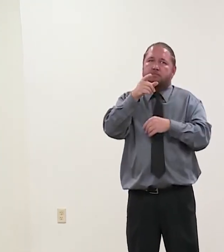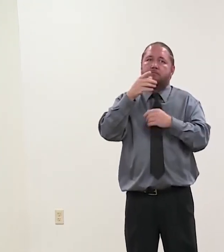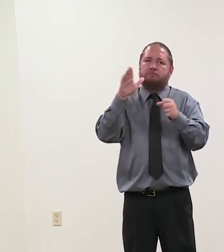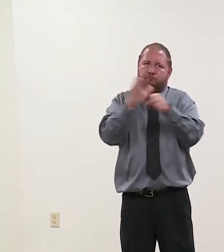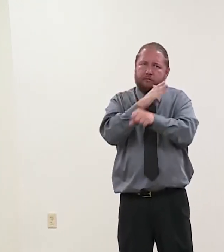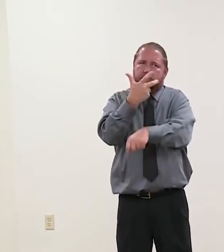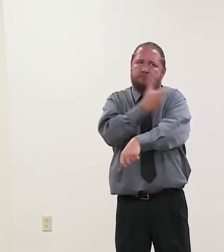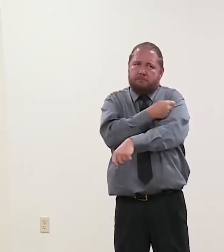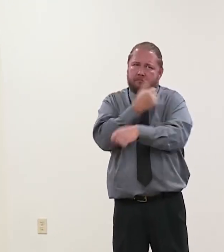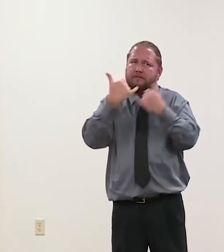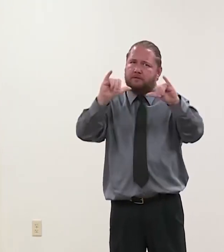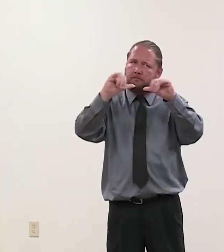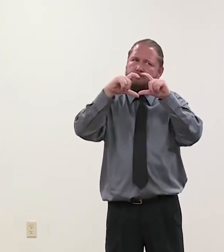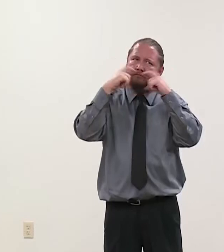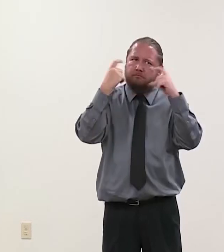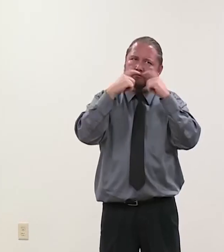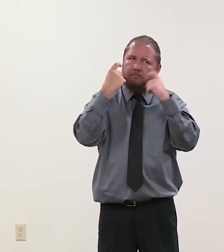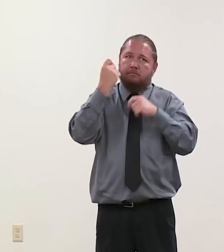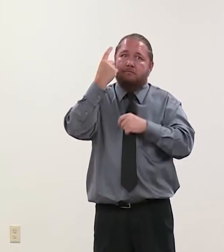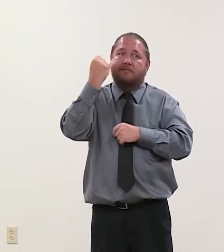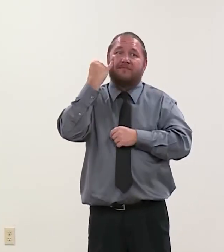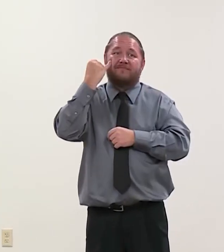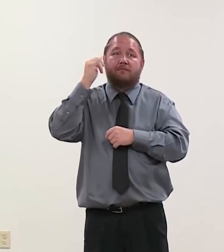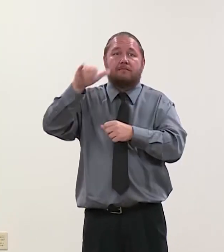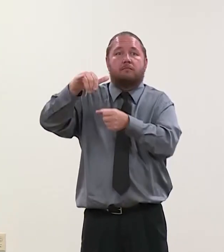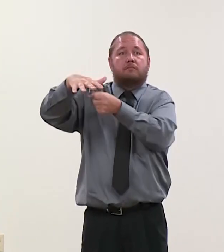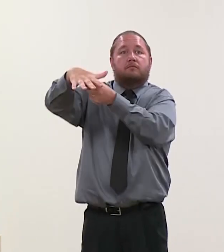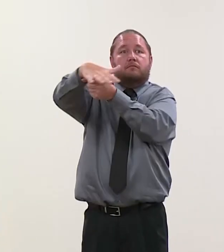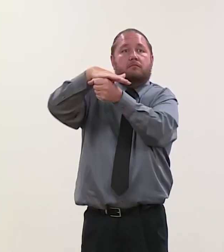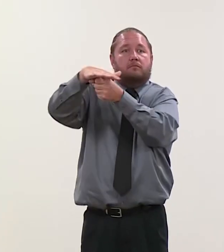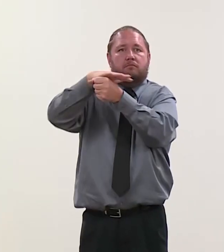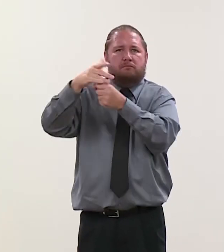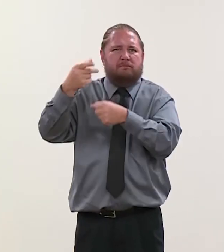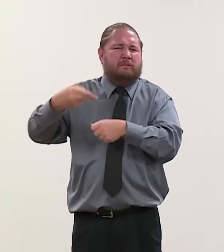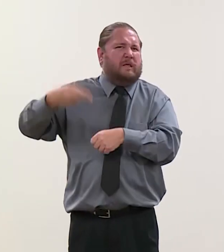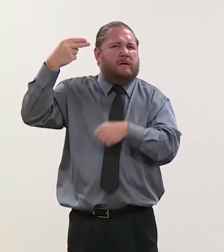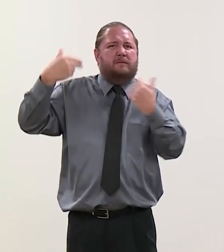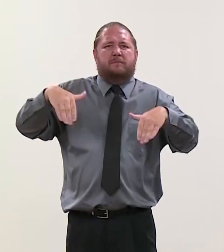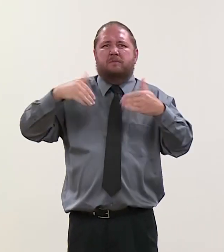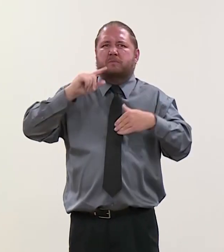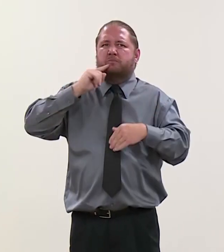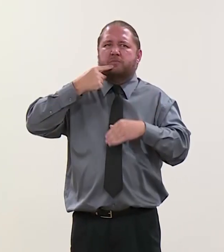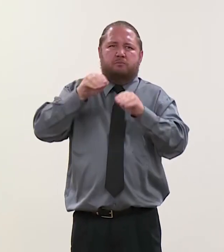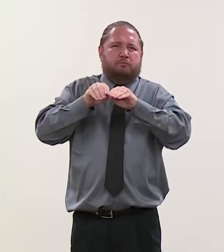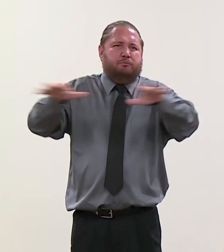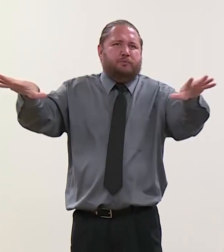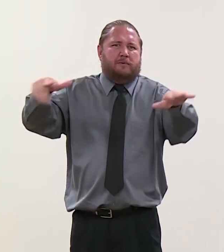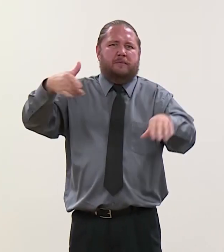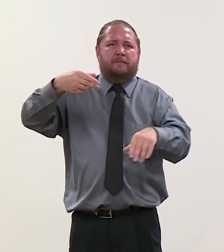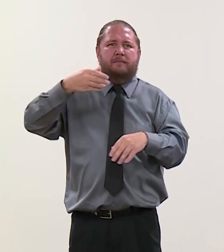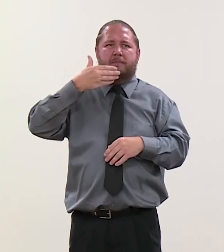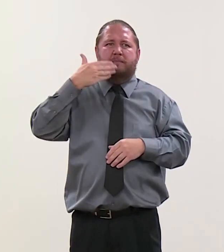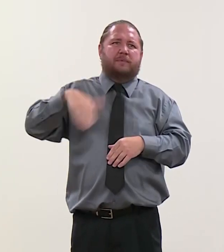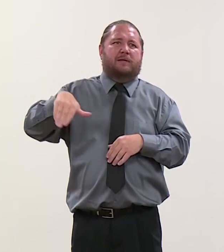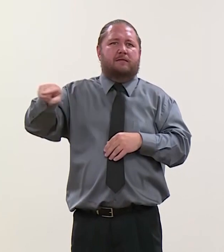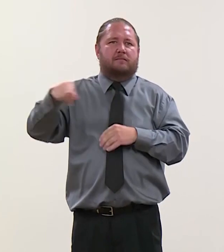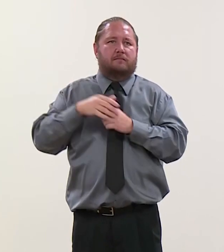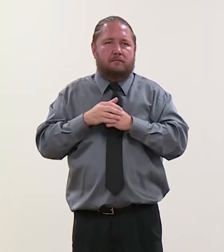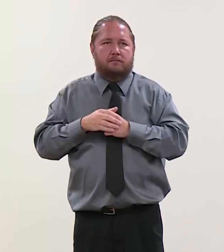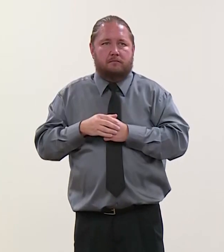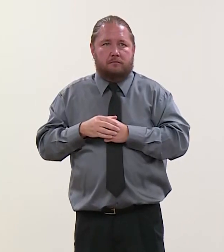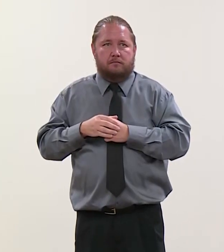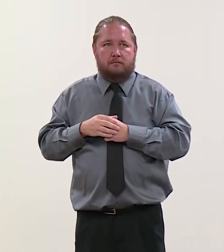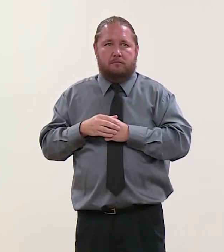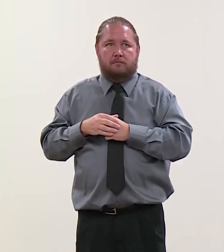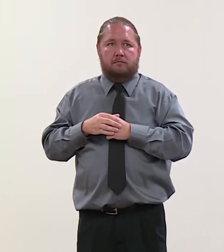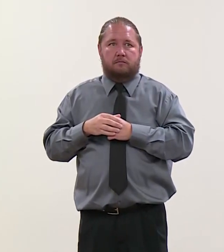emissions. Providence County, where we are now, is one such area. Even personally, why are you deciding not to wear a mask today? No, I think